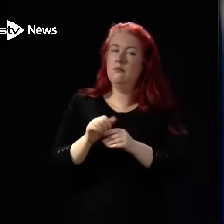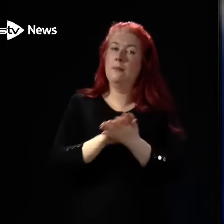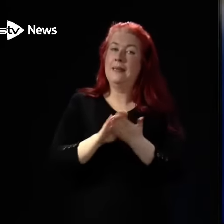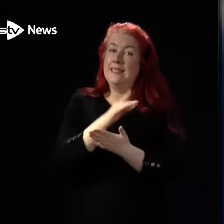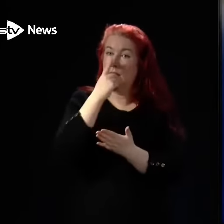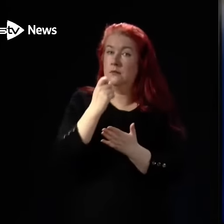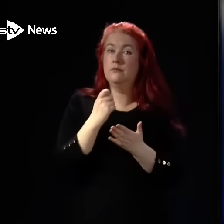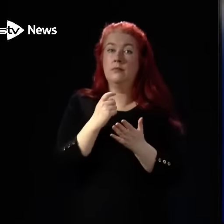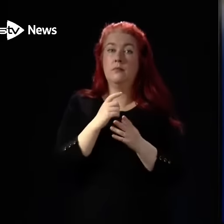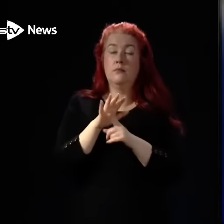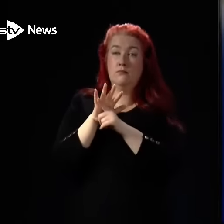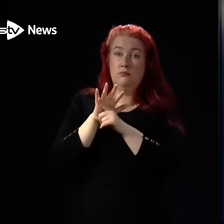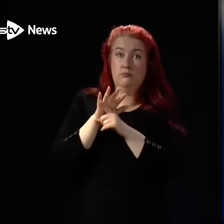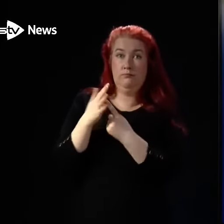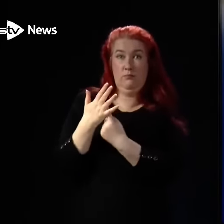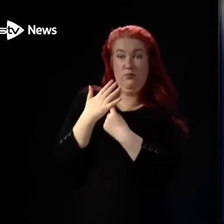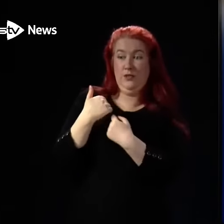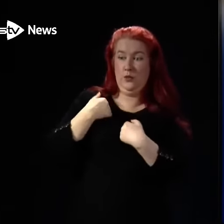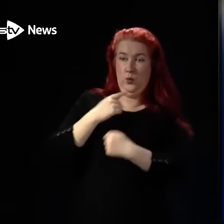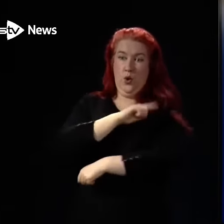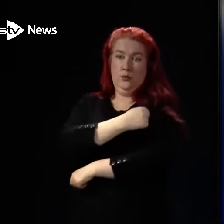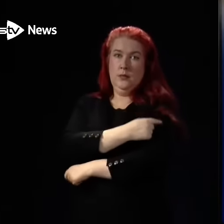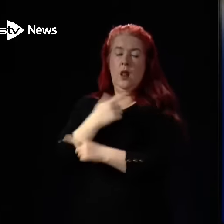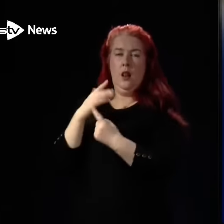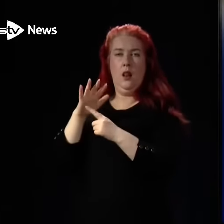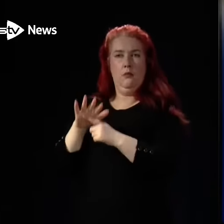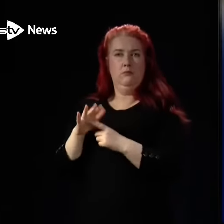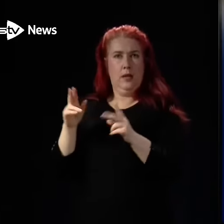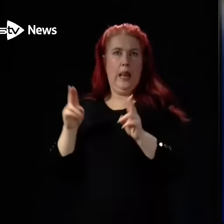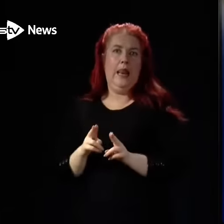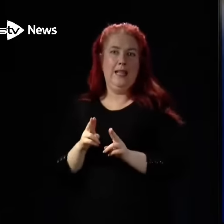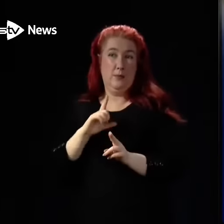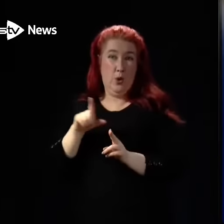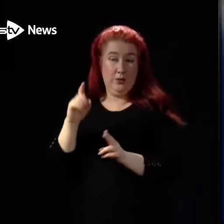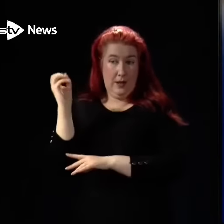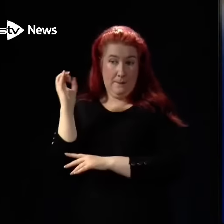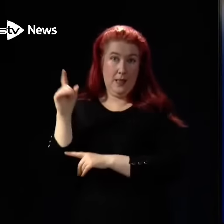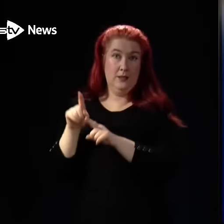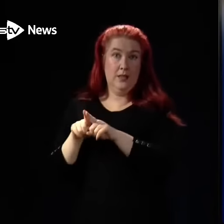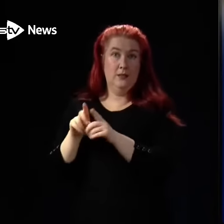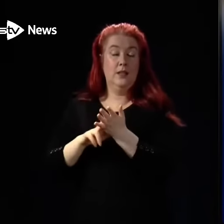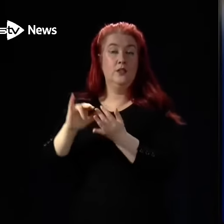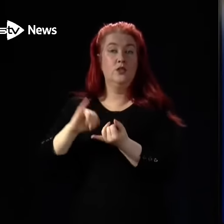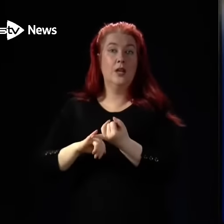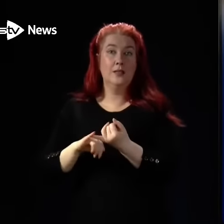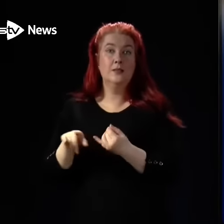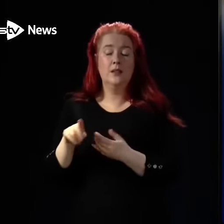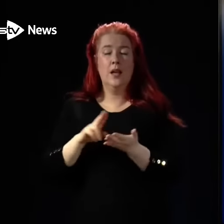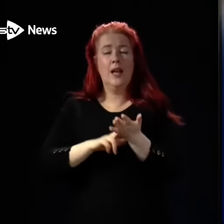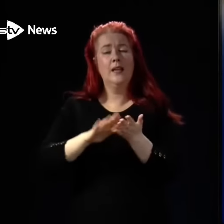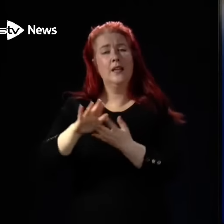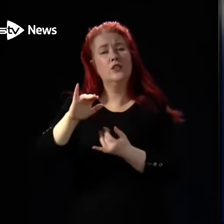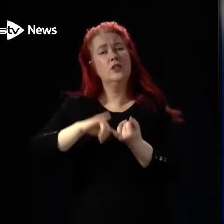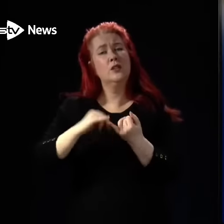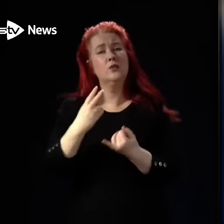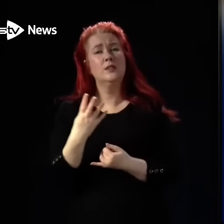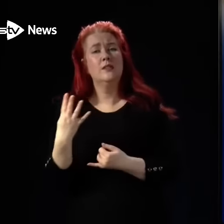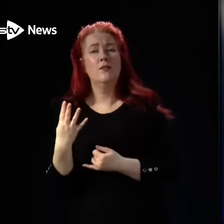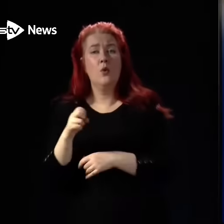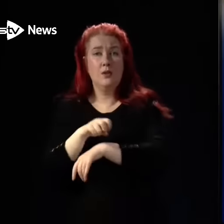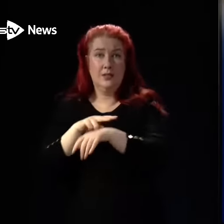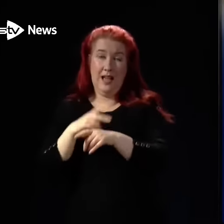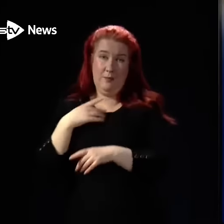on hospitals being even greater than it already is. Additional NHS 24 staff were